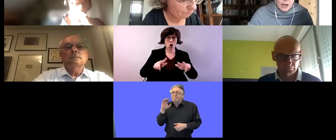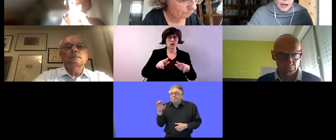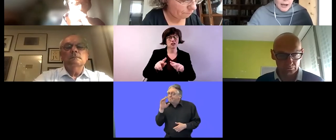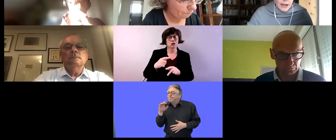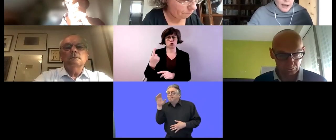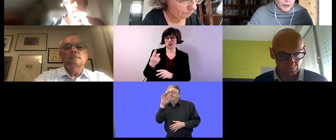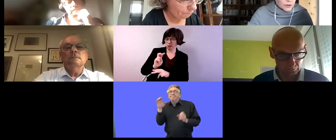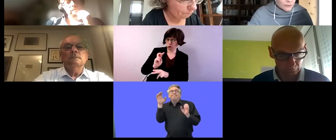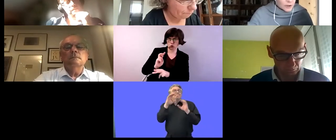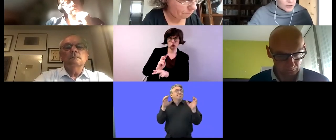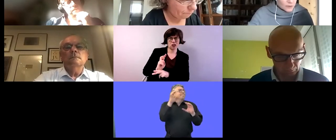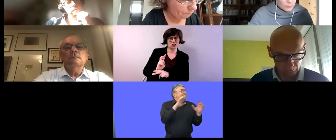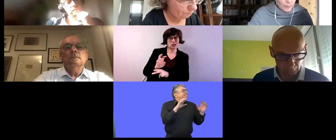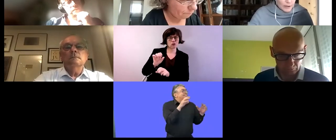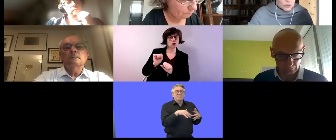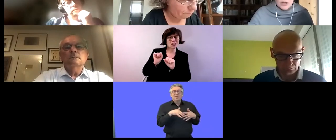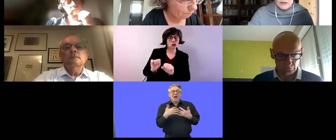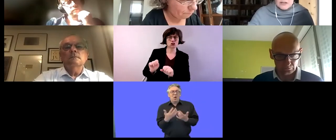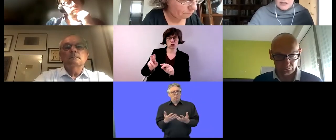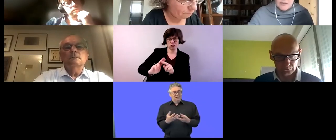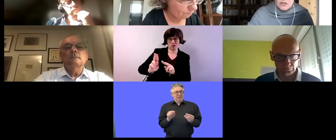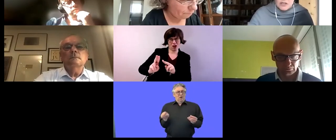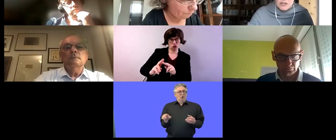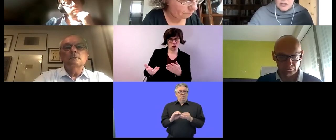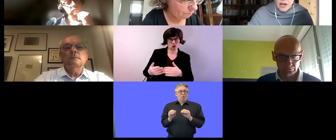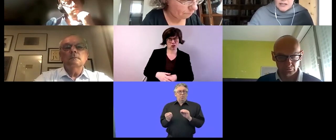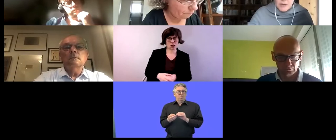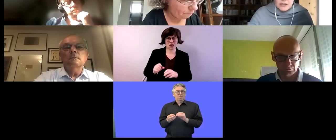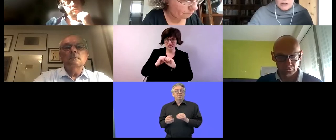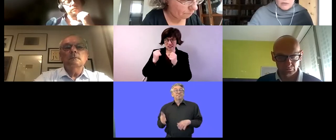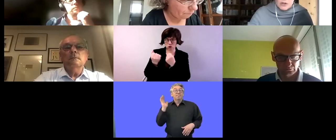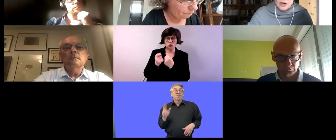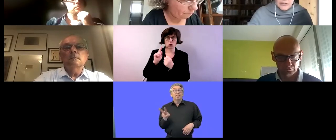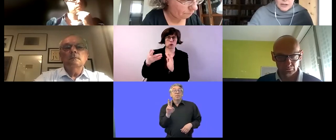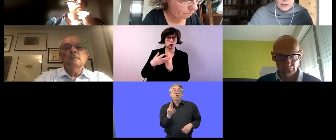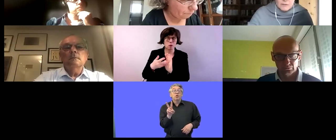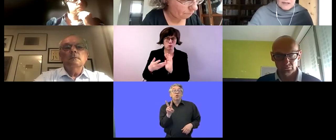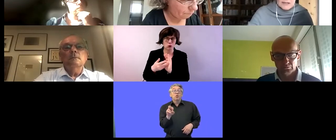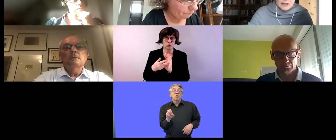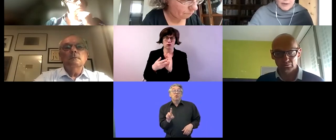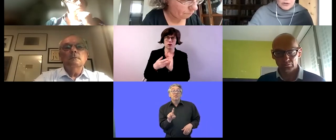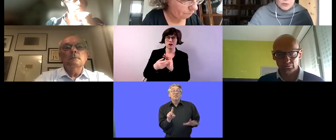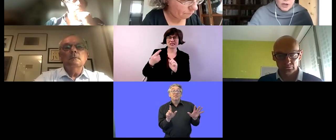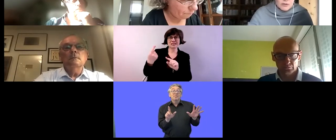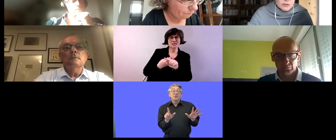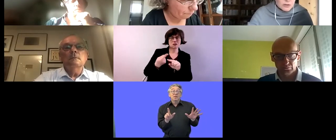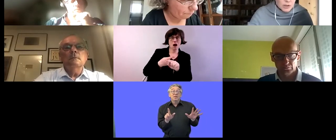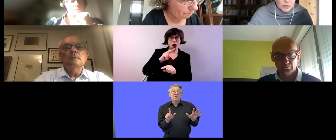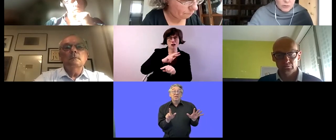uh their figures from about 2017 estimate that there were at that time still about